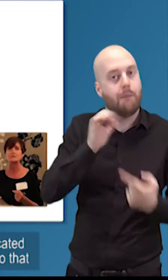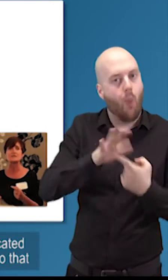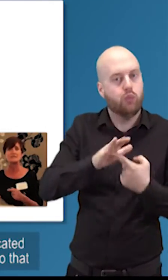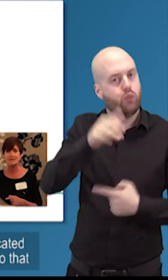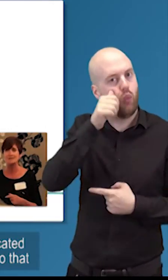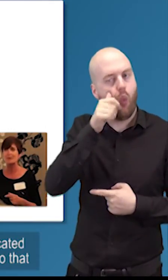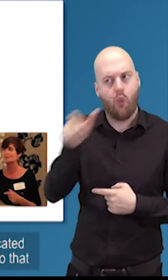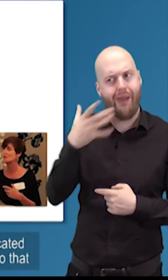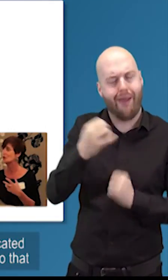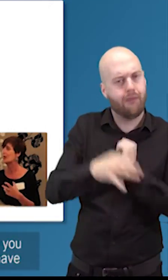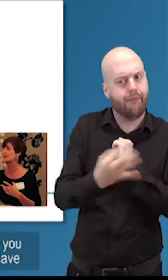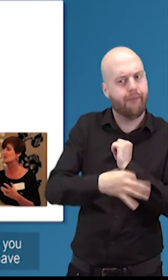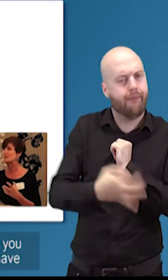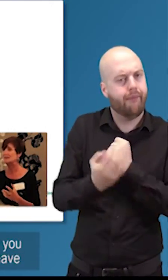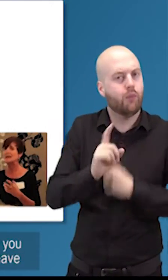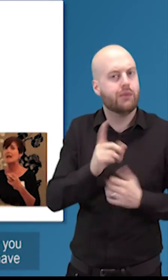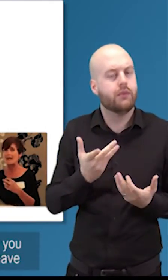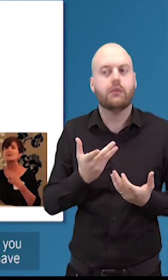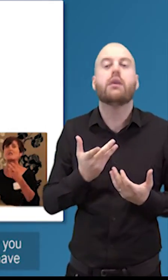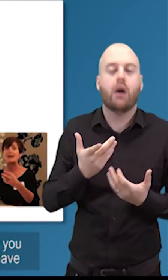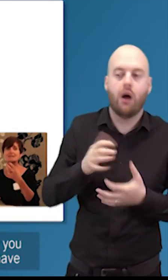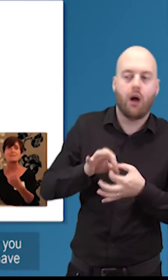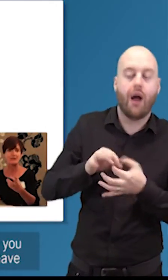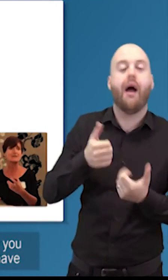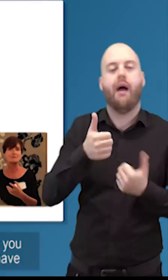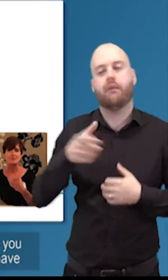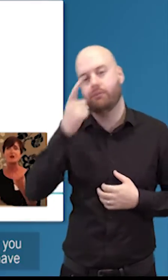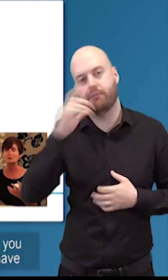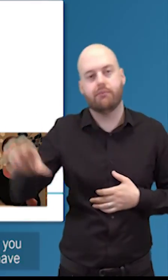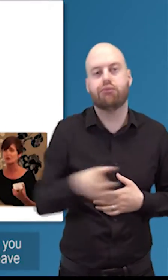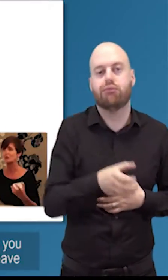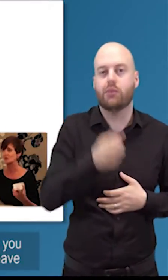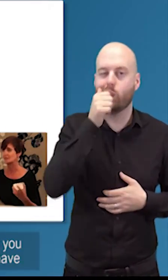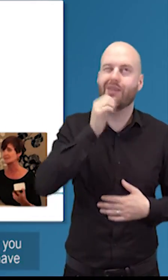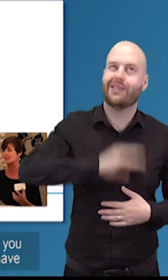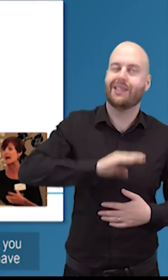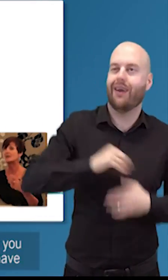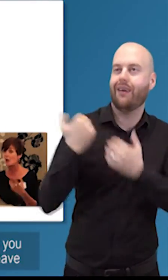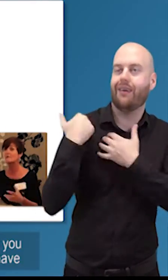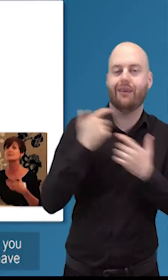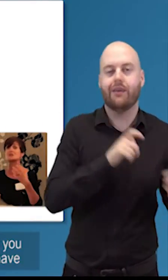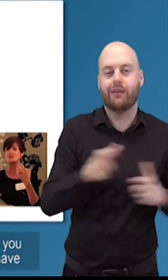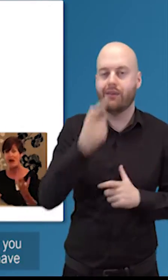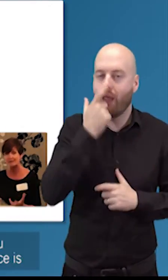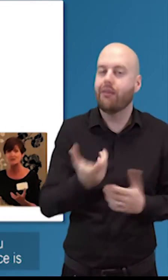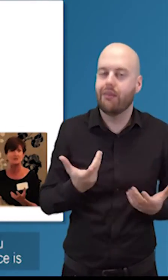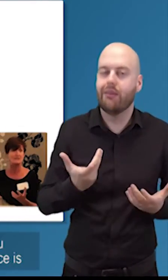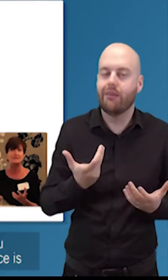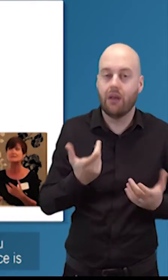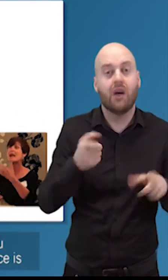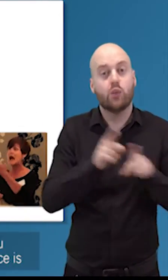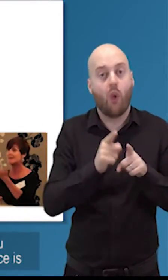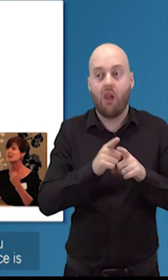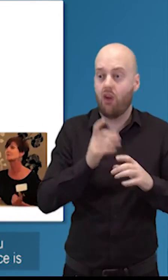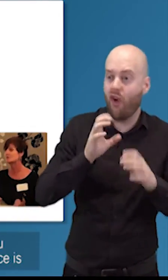that's important to think about so that you can actually be directed a bit in terms of how you recruit your trustees and the conversations you have with your